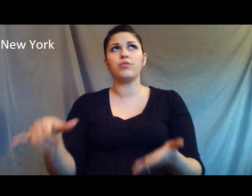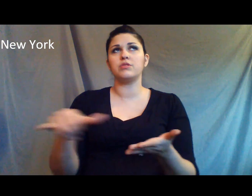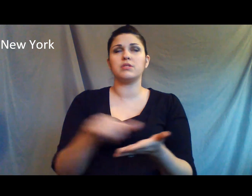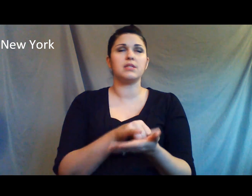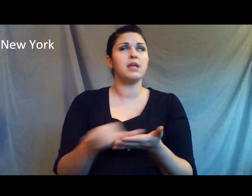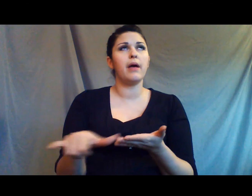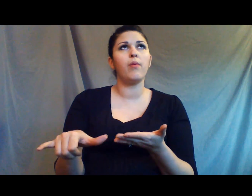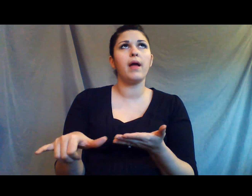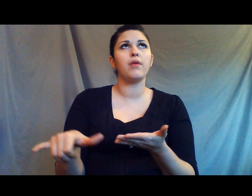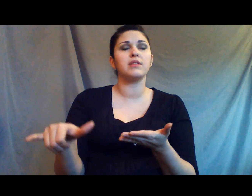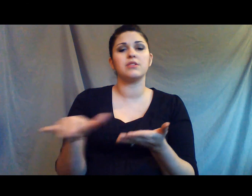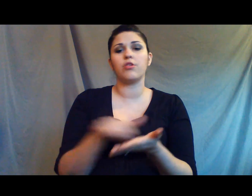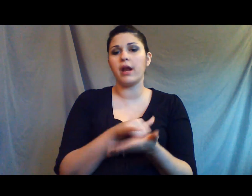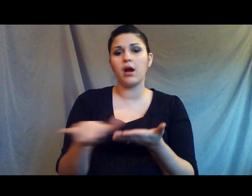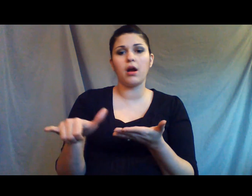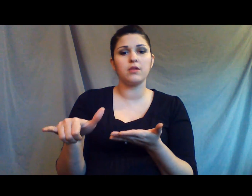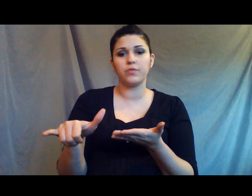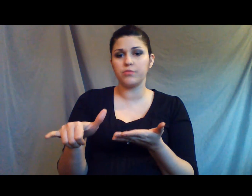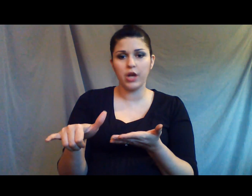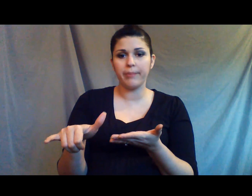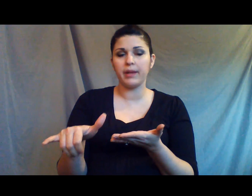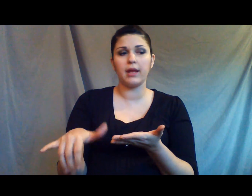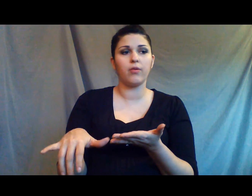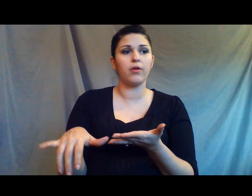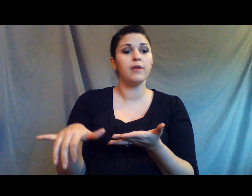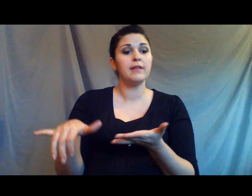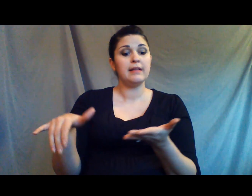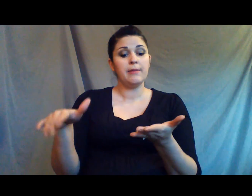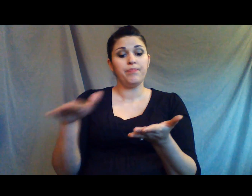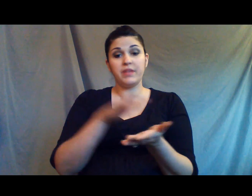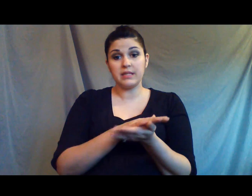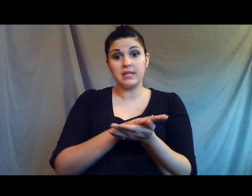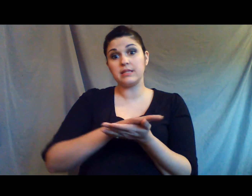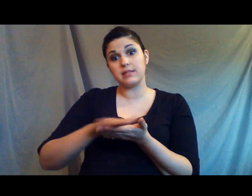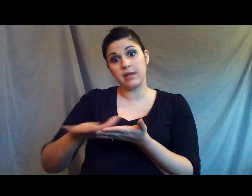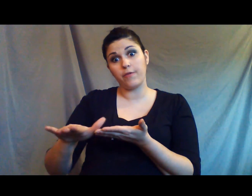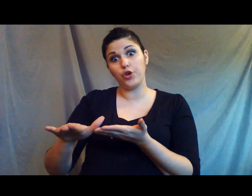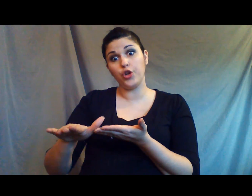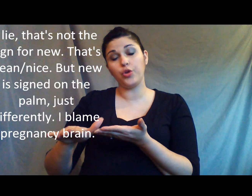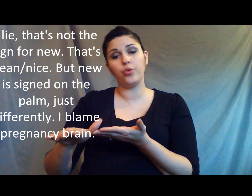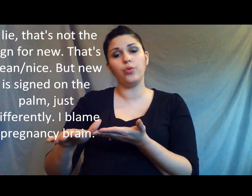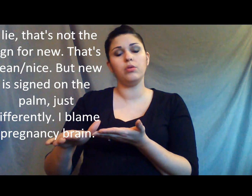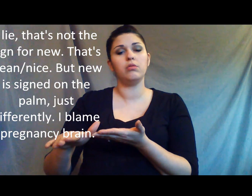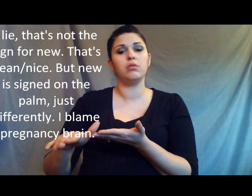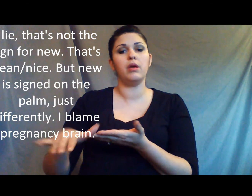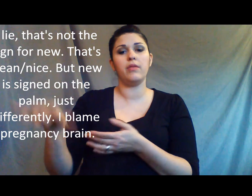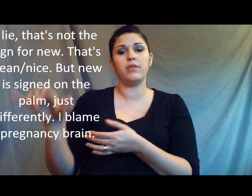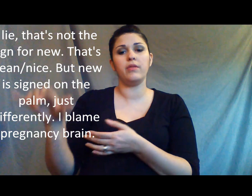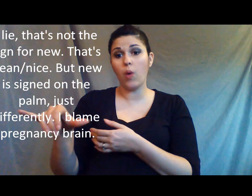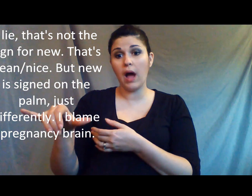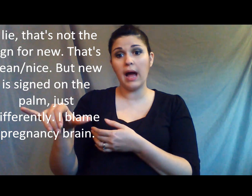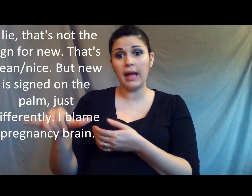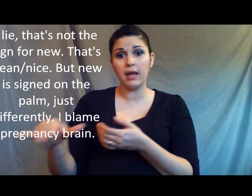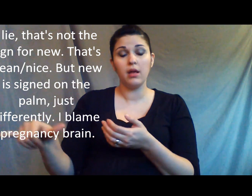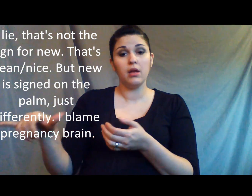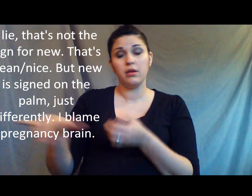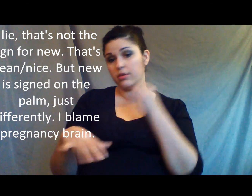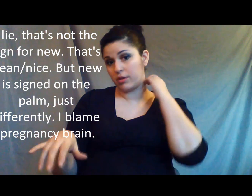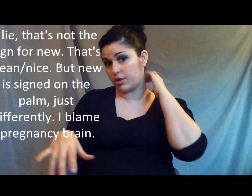Oh, this is the subway. Or this is a credit card from shopping. Or, this is the sign for new. And this Y, you could